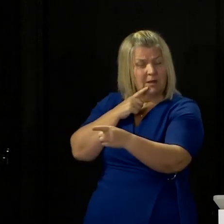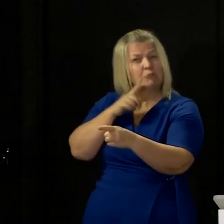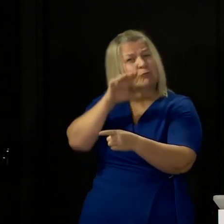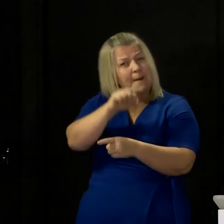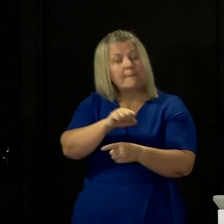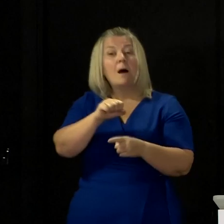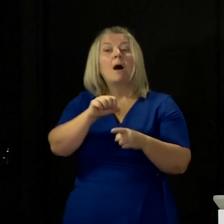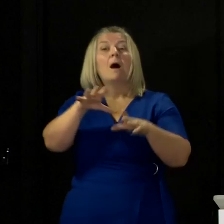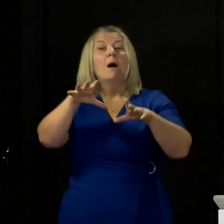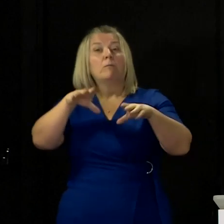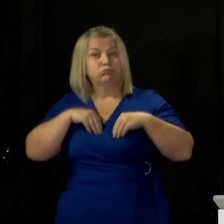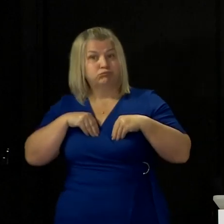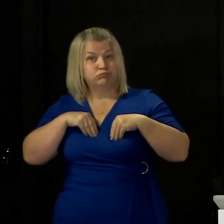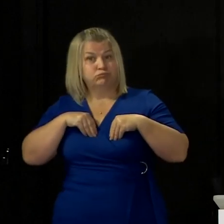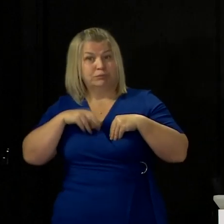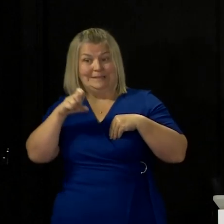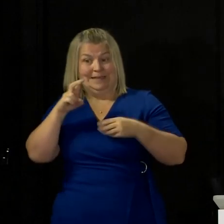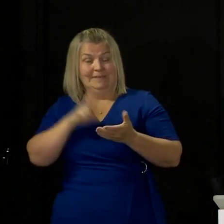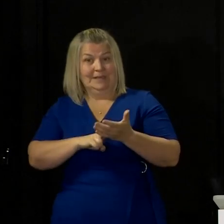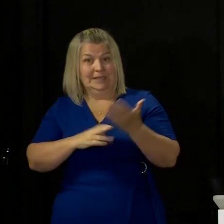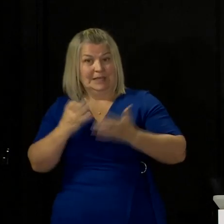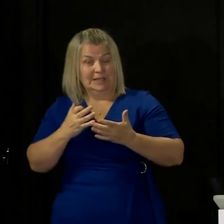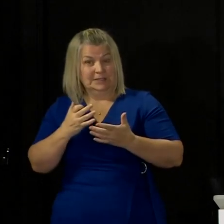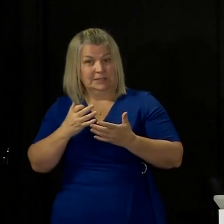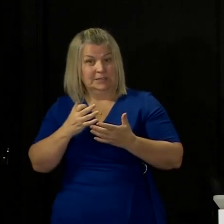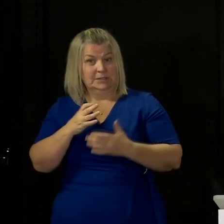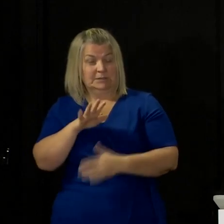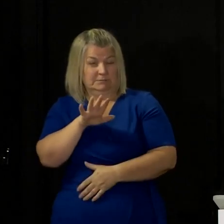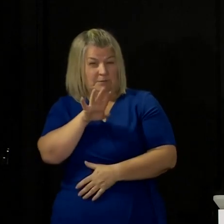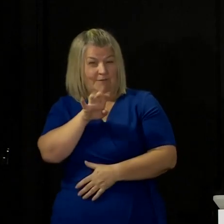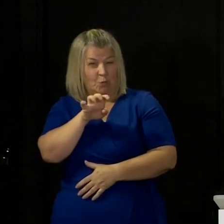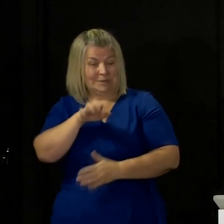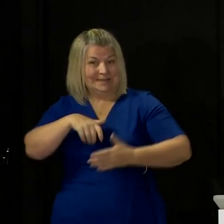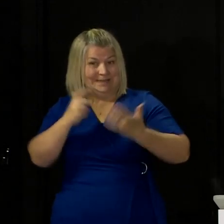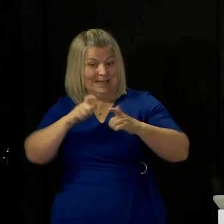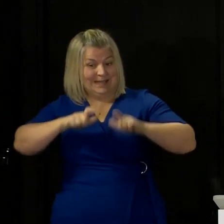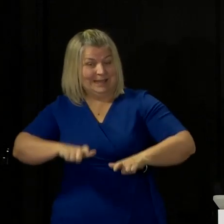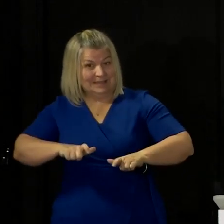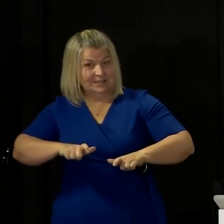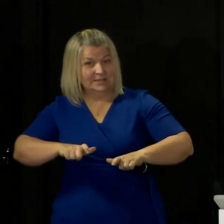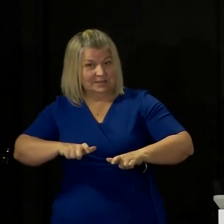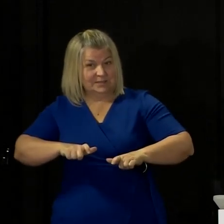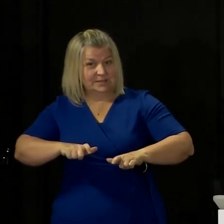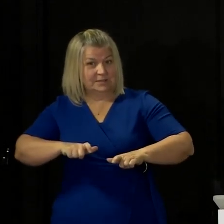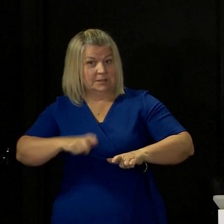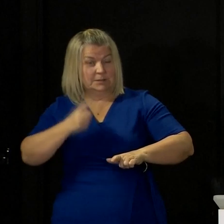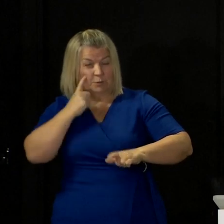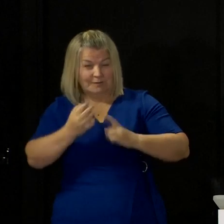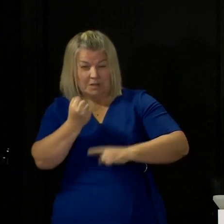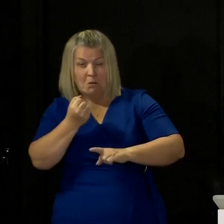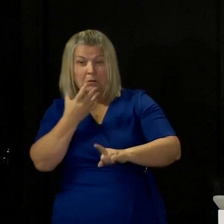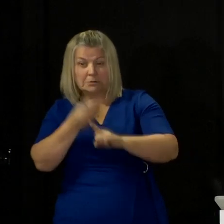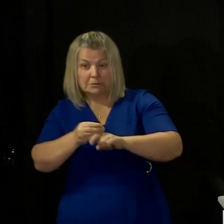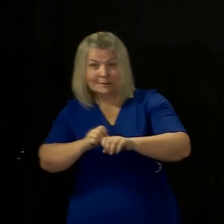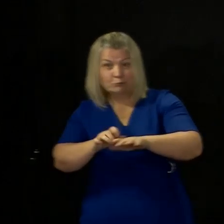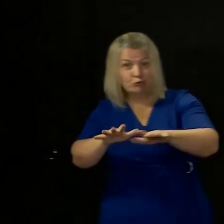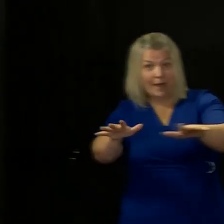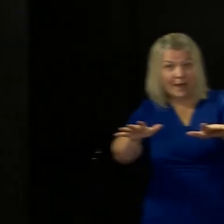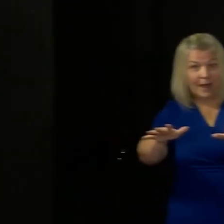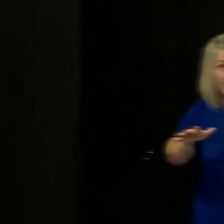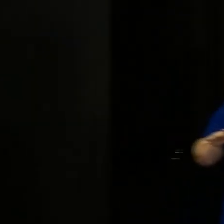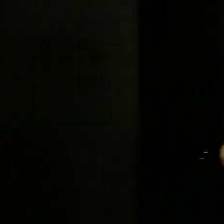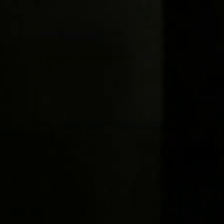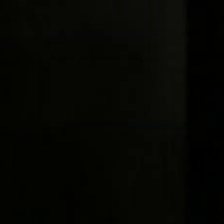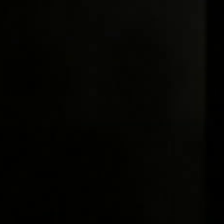cycle of this virus, is the time that you really need to get a sense of whether there is any impact. Do you want to say any more about that,